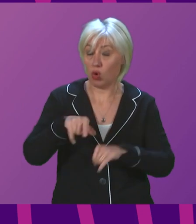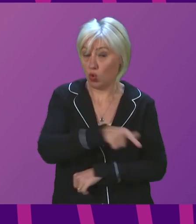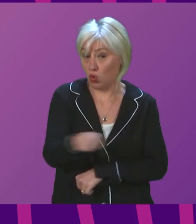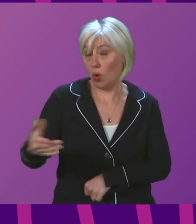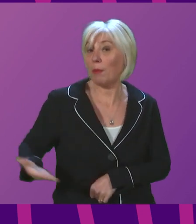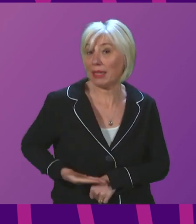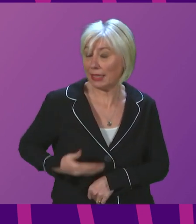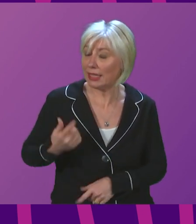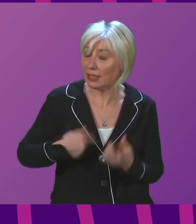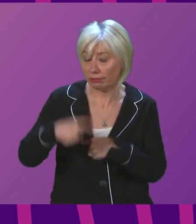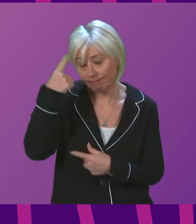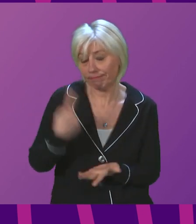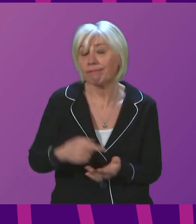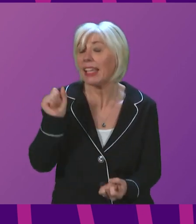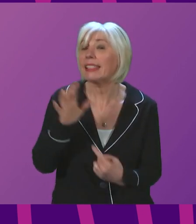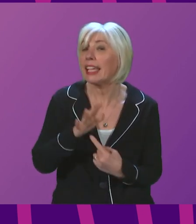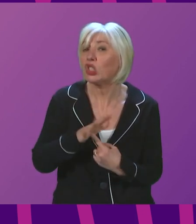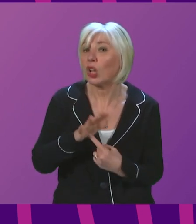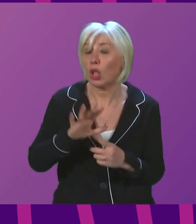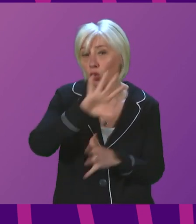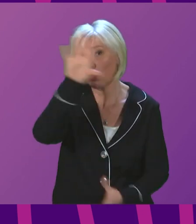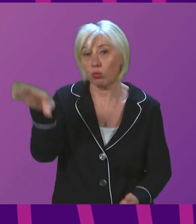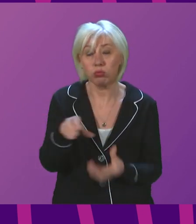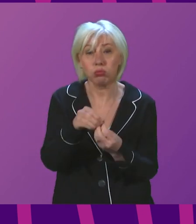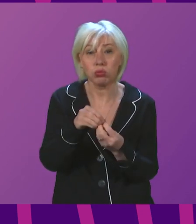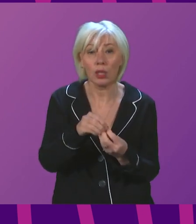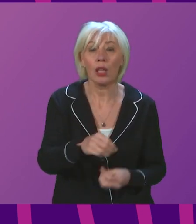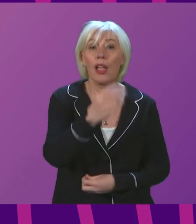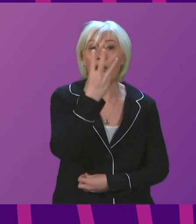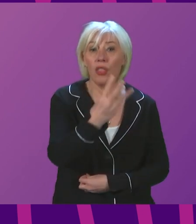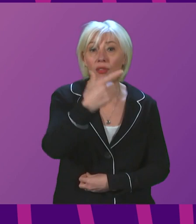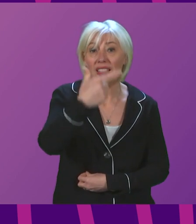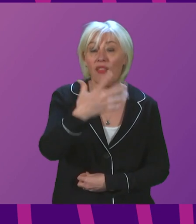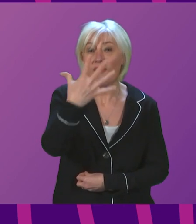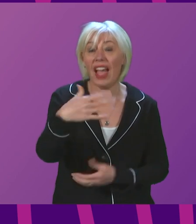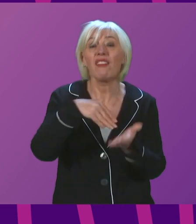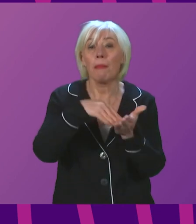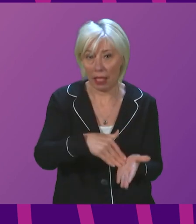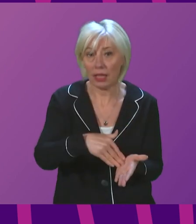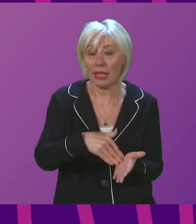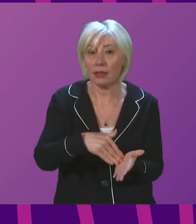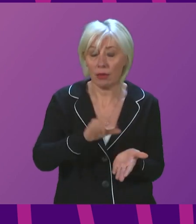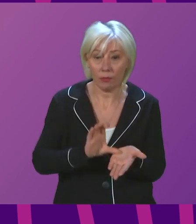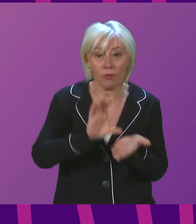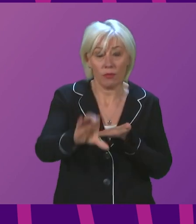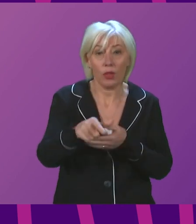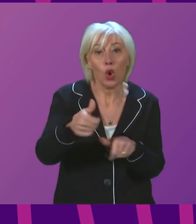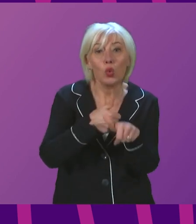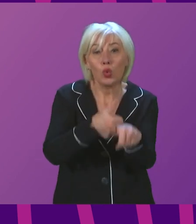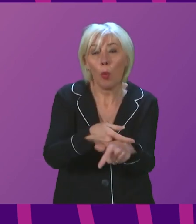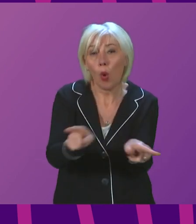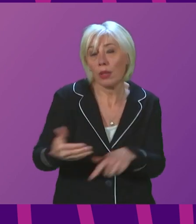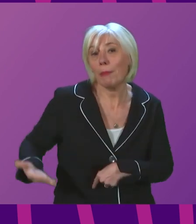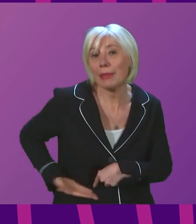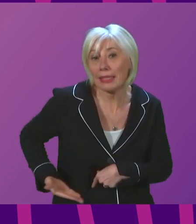consider it essential. So, taken together, this adds up to a fund of £375 million that will help support businesses